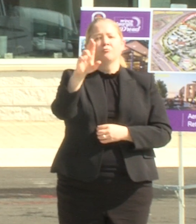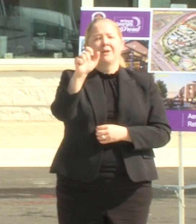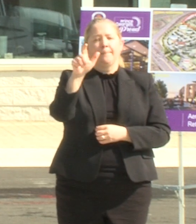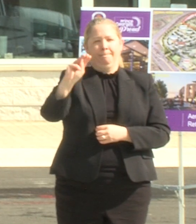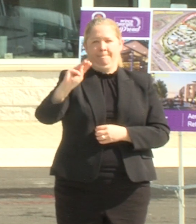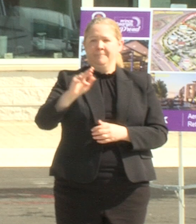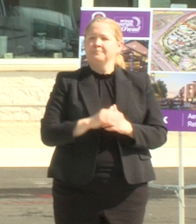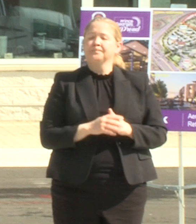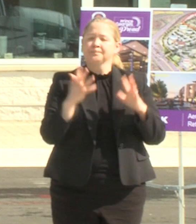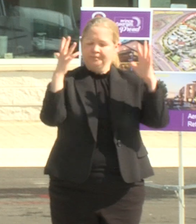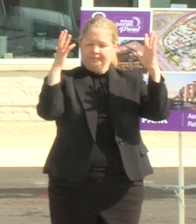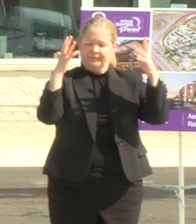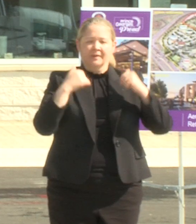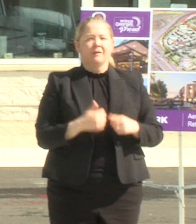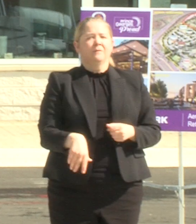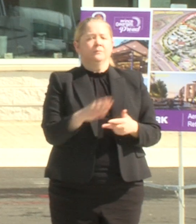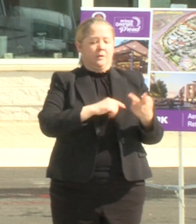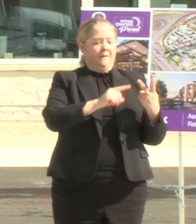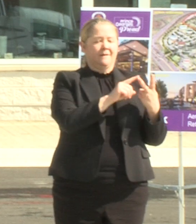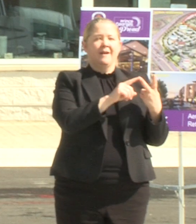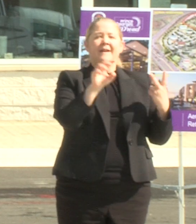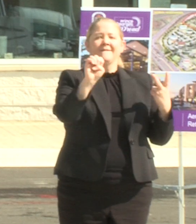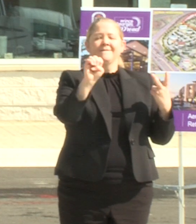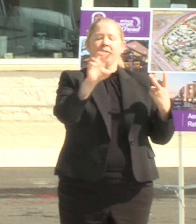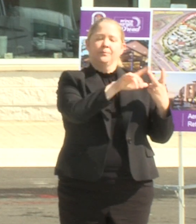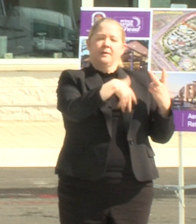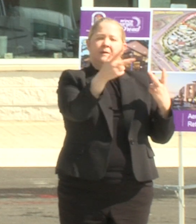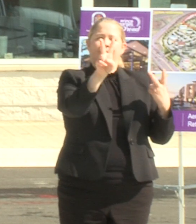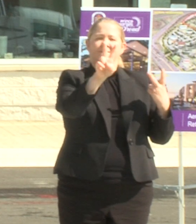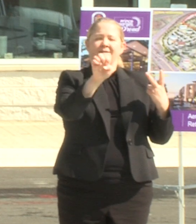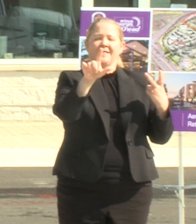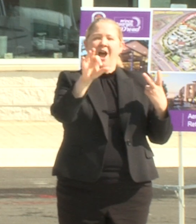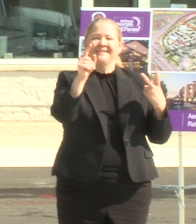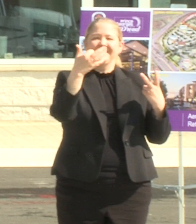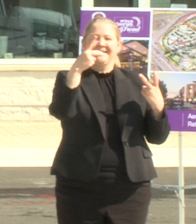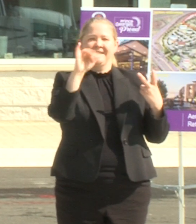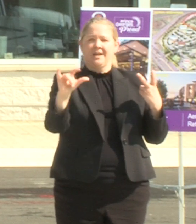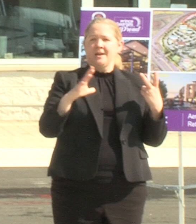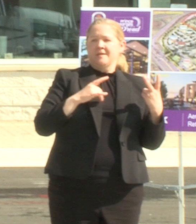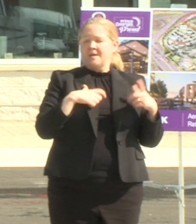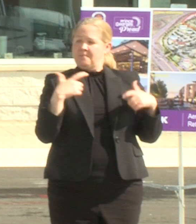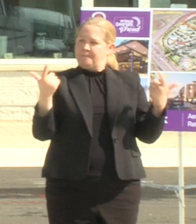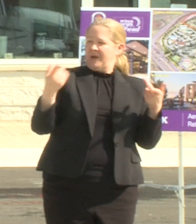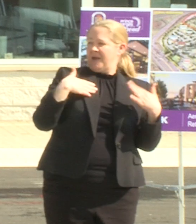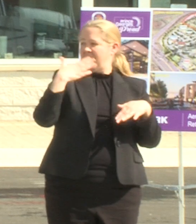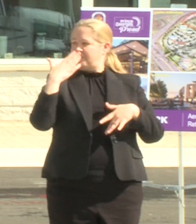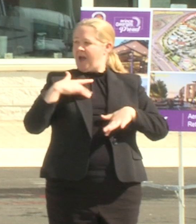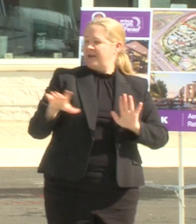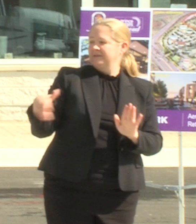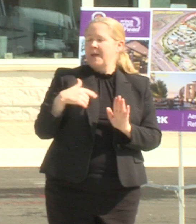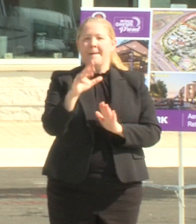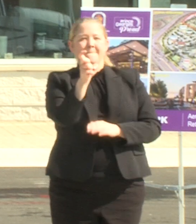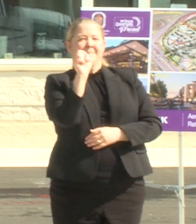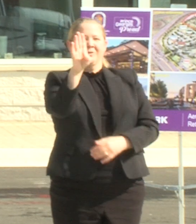the velocity companies led by the super bad ceo brandon bellamy thank you mr bellamy